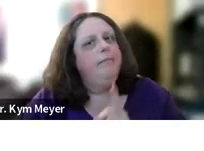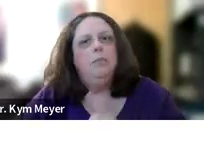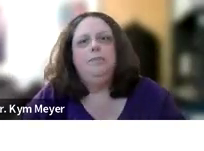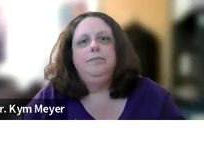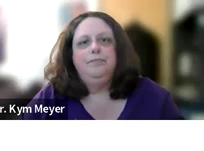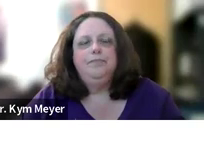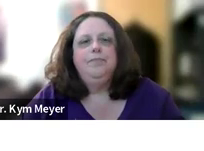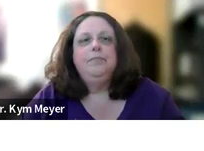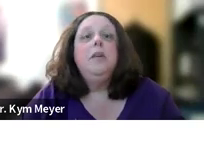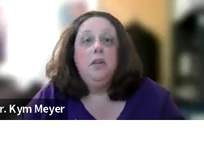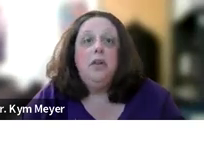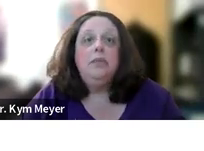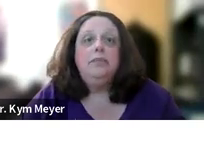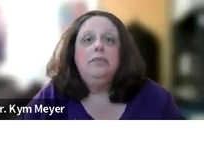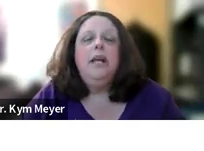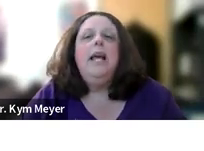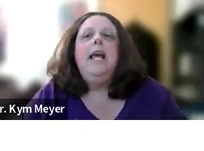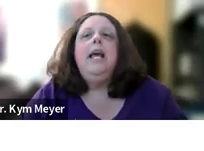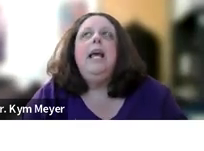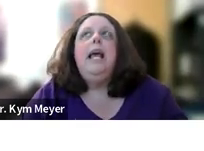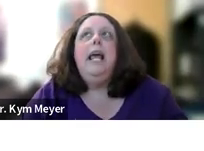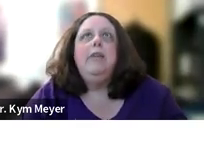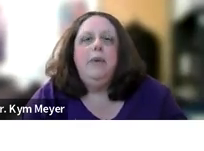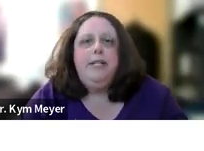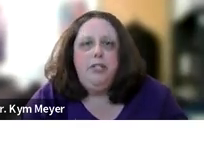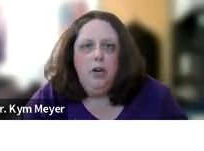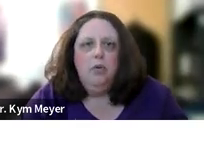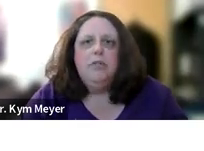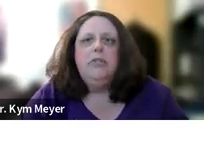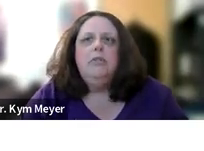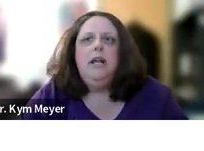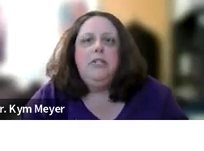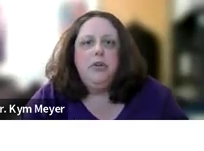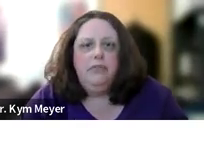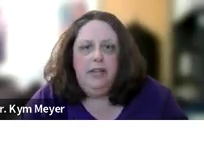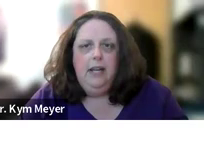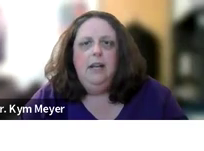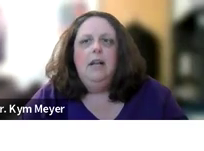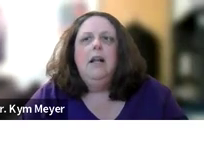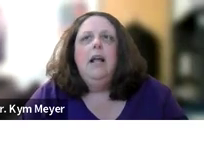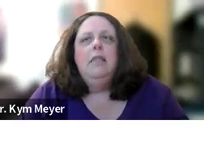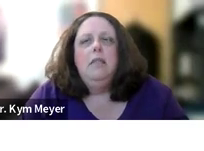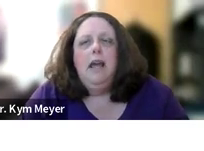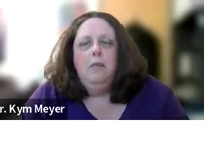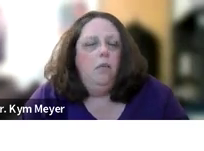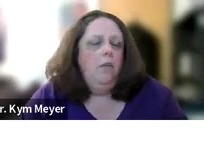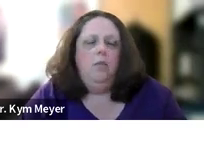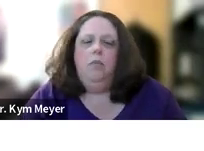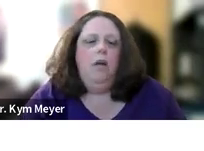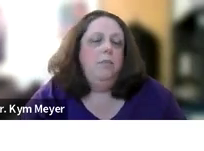No. No. If we don't intervene in